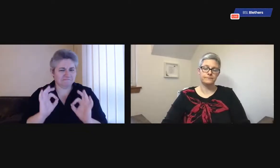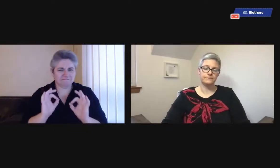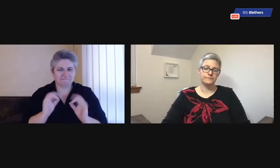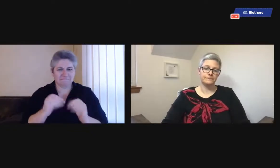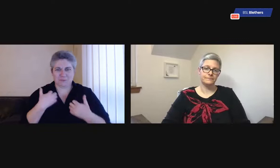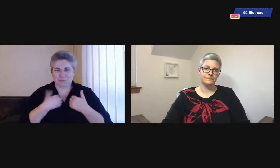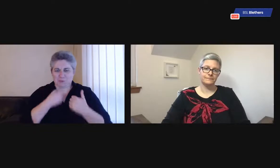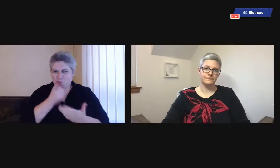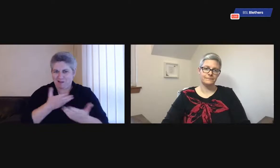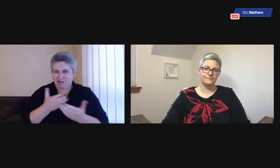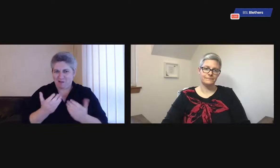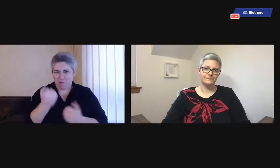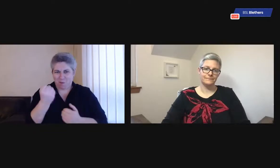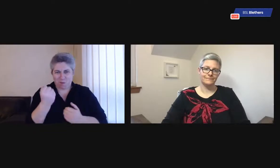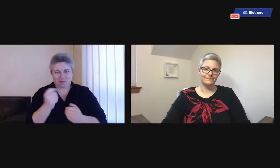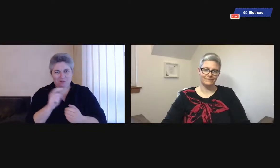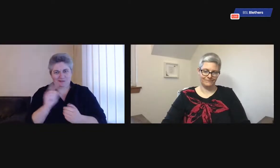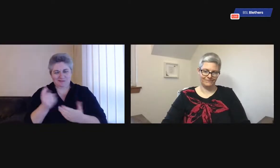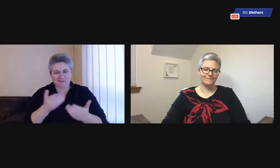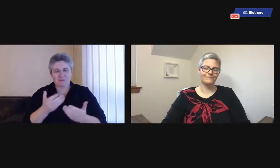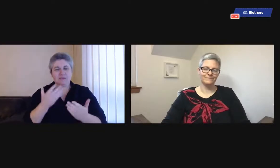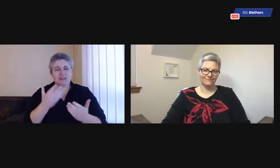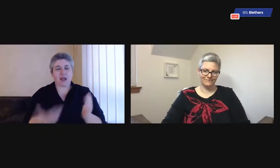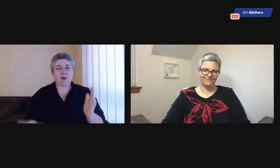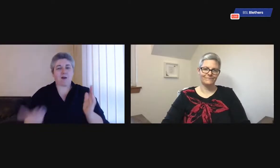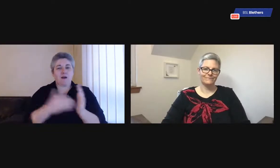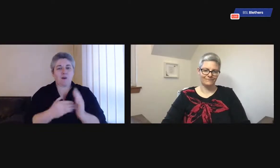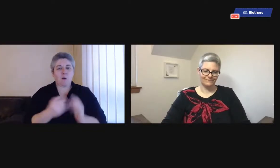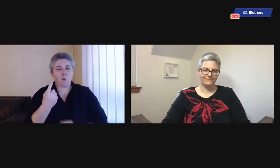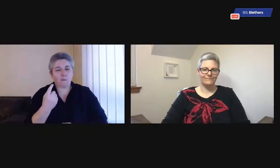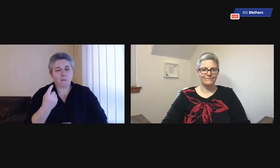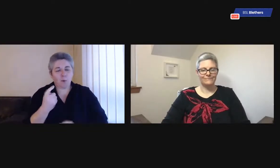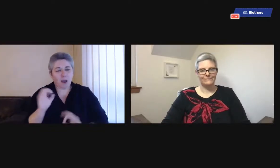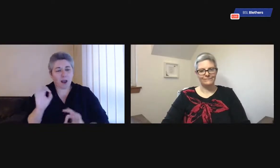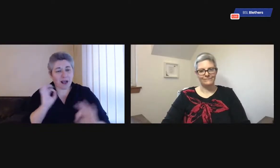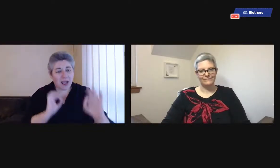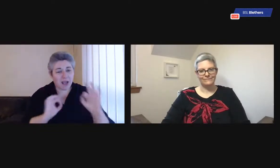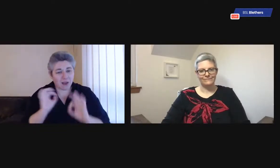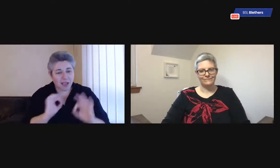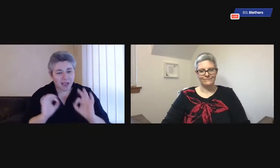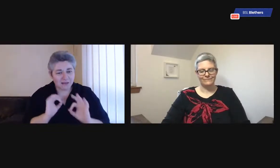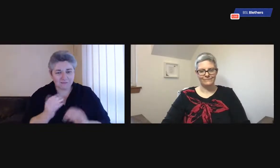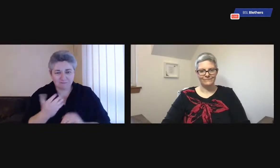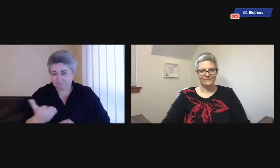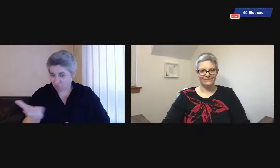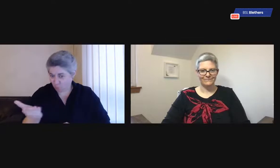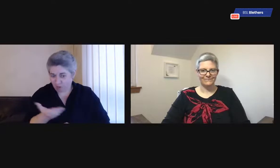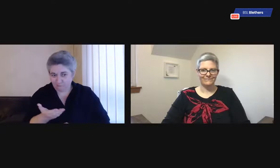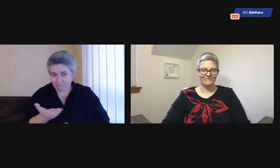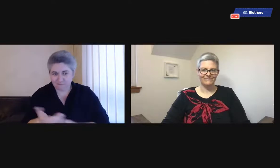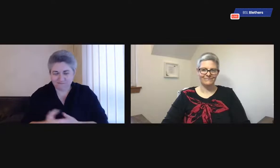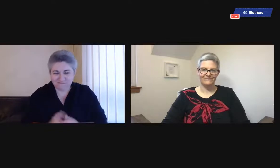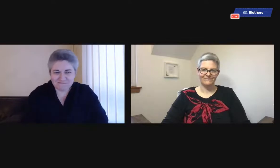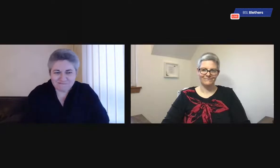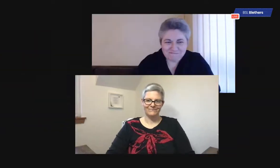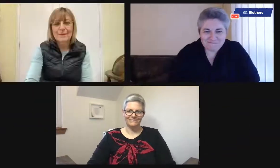And we've been looking at how these people can carry on living independently at home. Wonderful. look forward to your contribution.